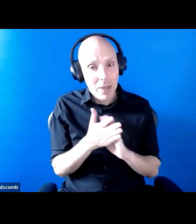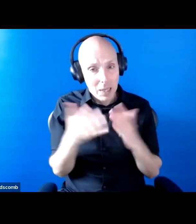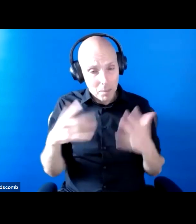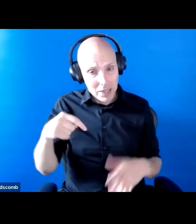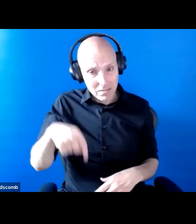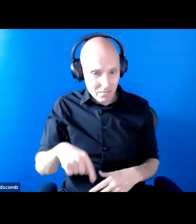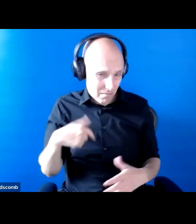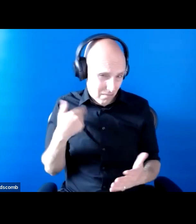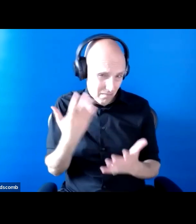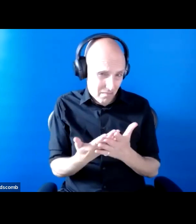plus years.